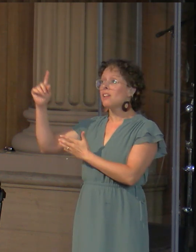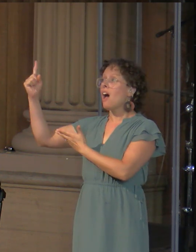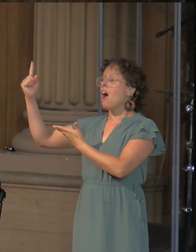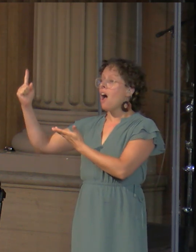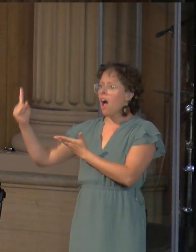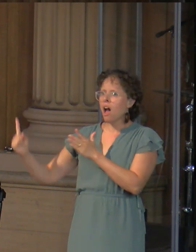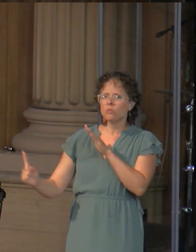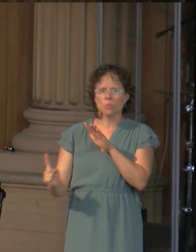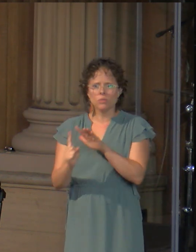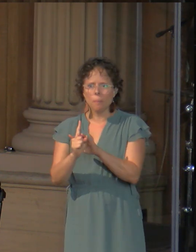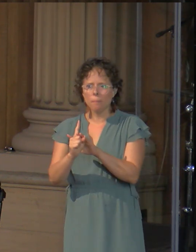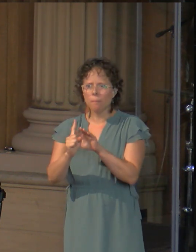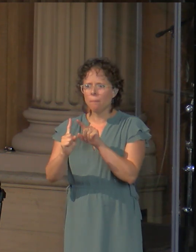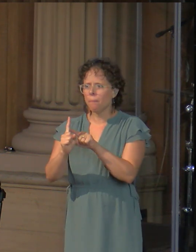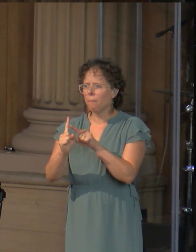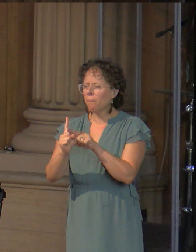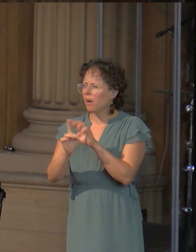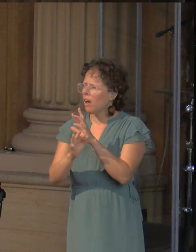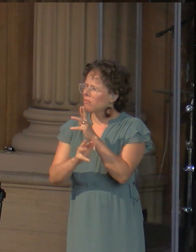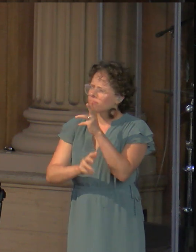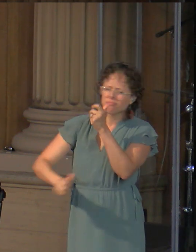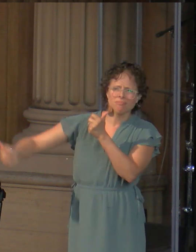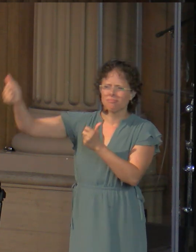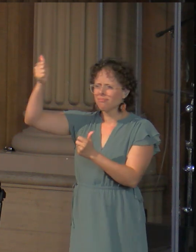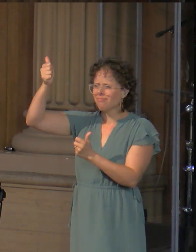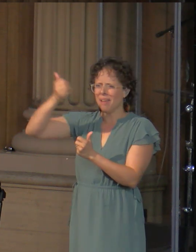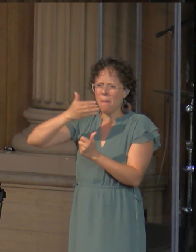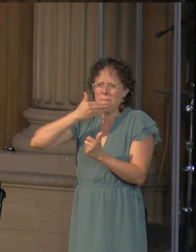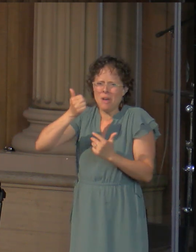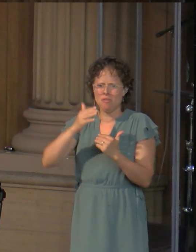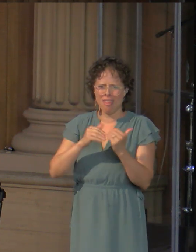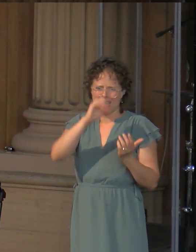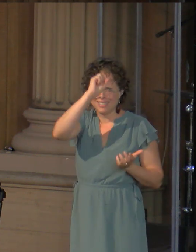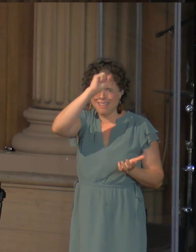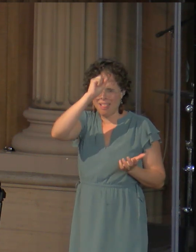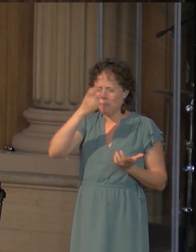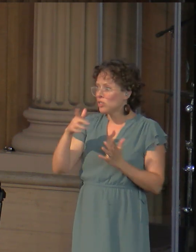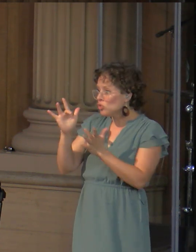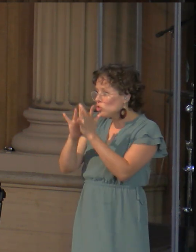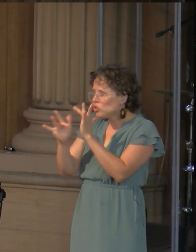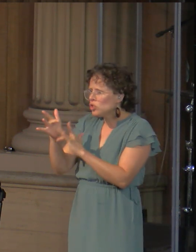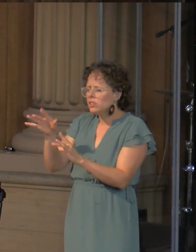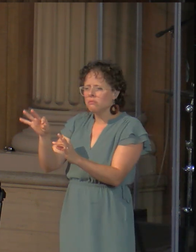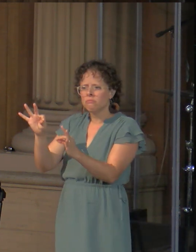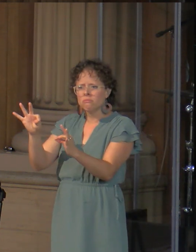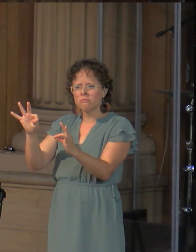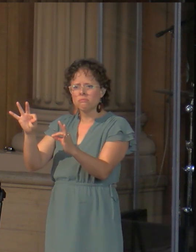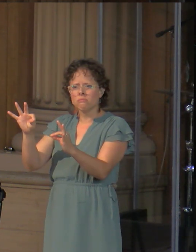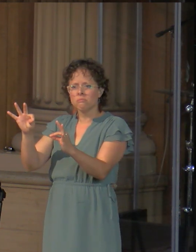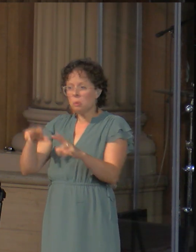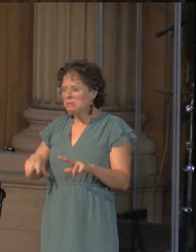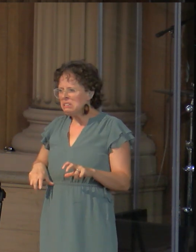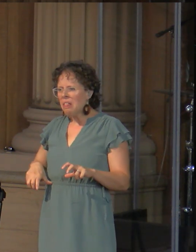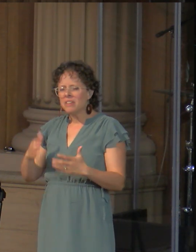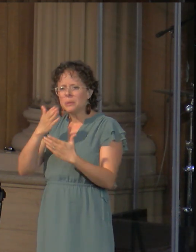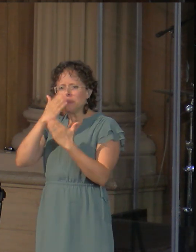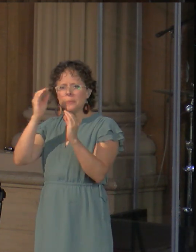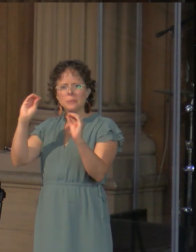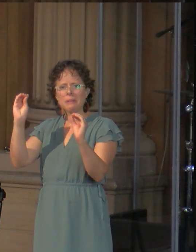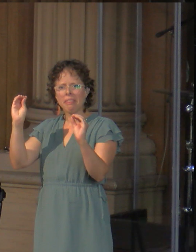than Solomon. There's not an ounce of selfishness in him. Jesus won't even turn stones into bread